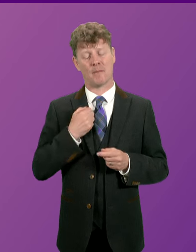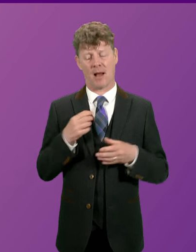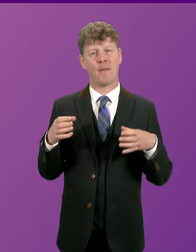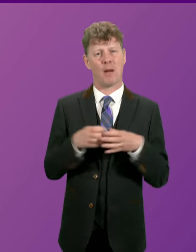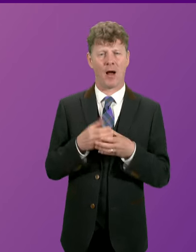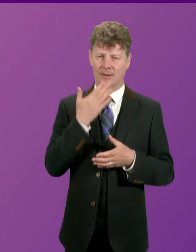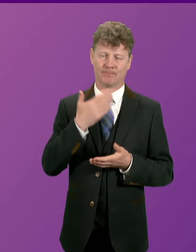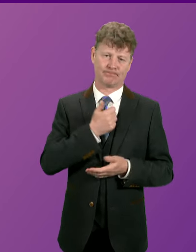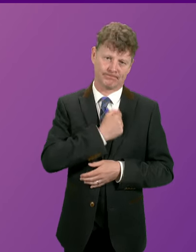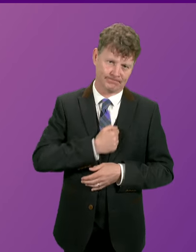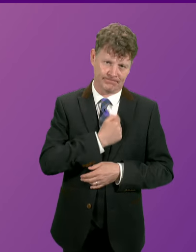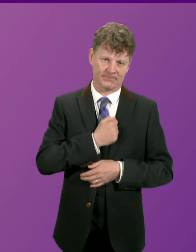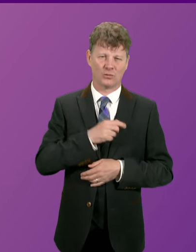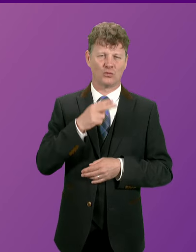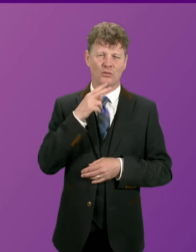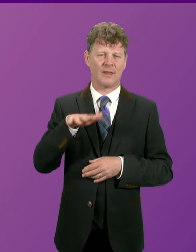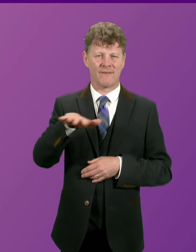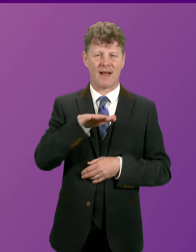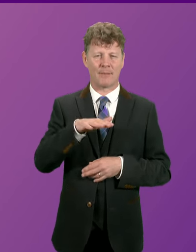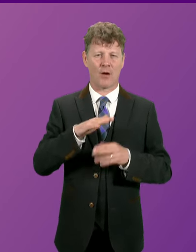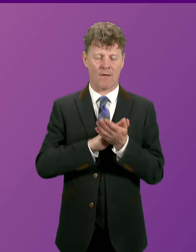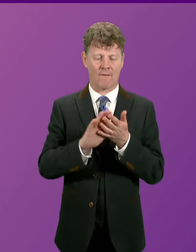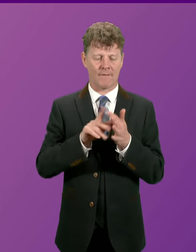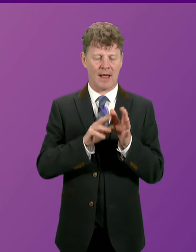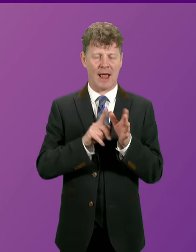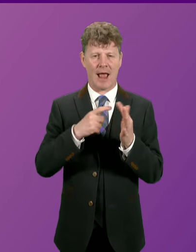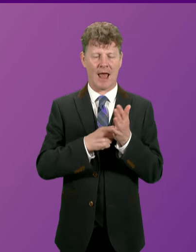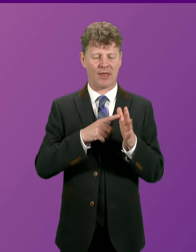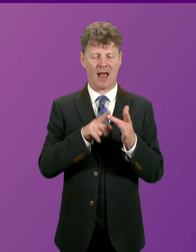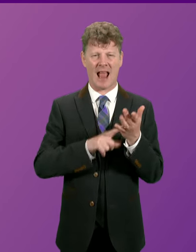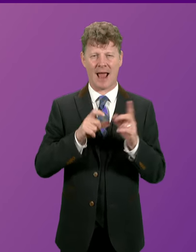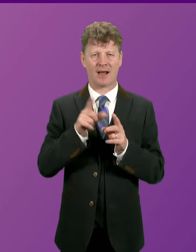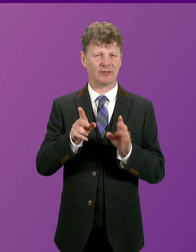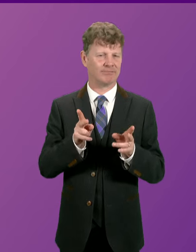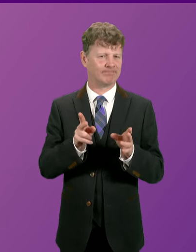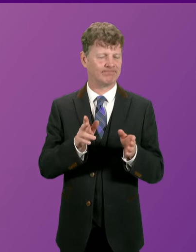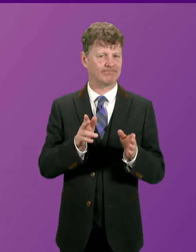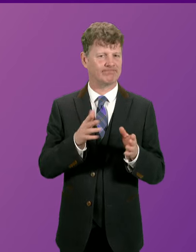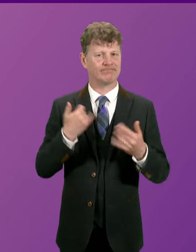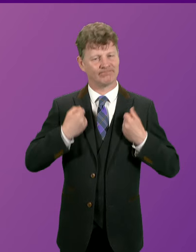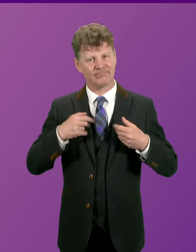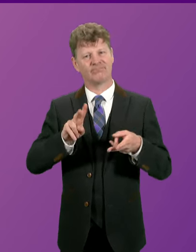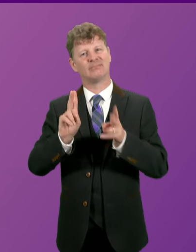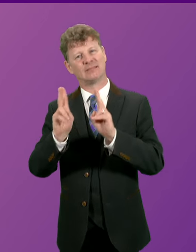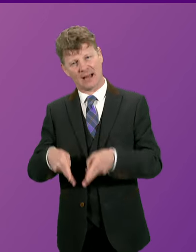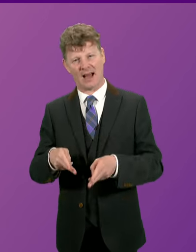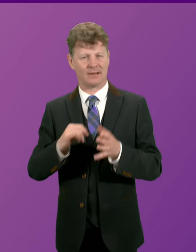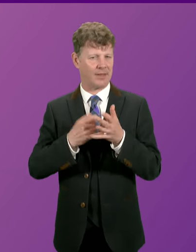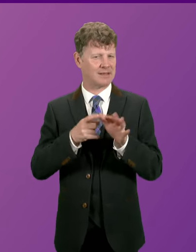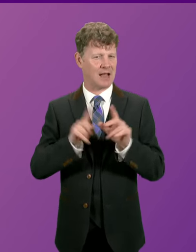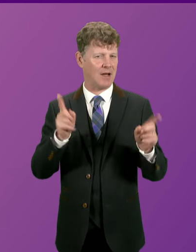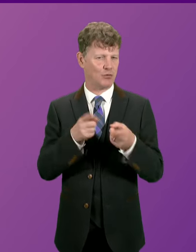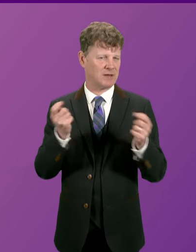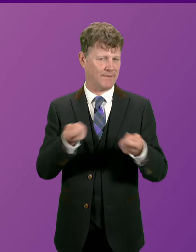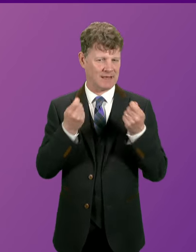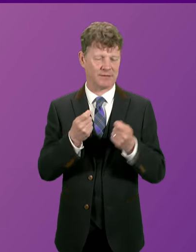to the family of Heather Aird, who died after becoming unwell at the Sky Live Music Festival last weekend. I also want to thank those who attended